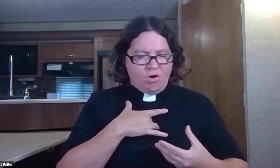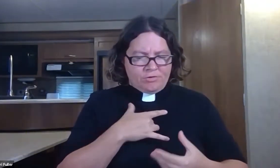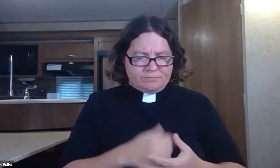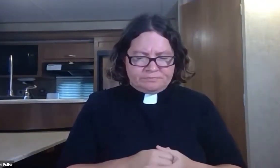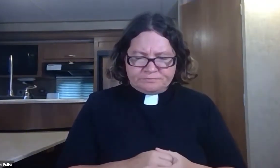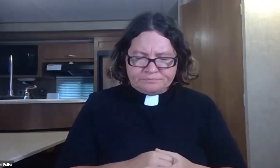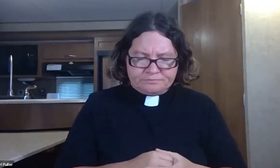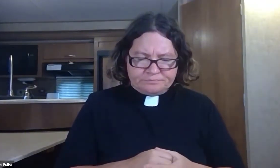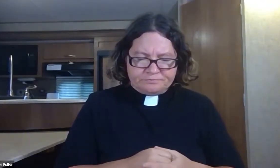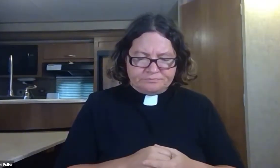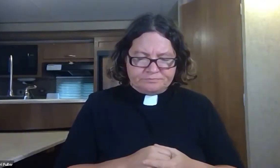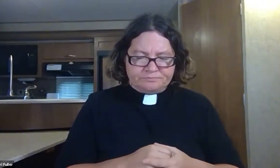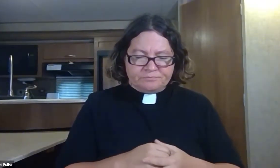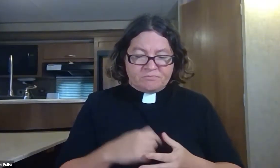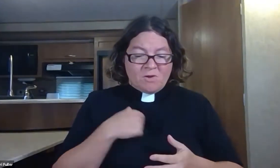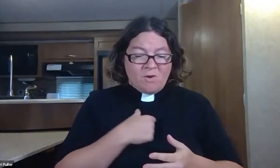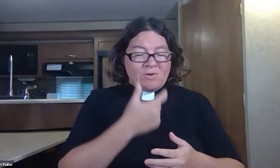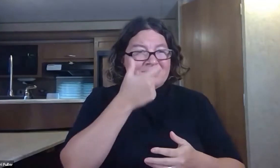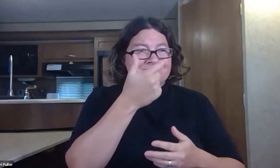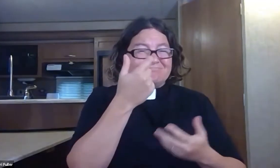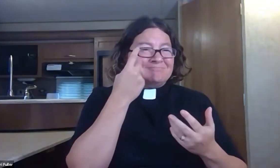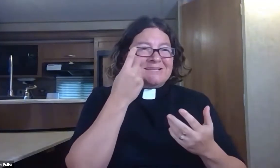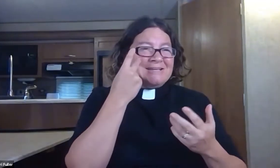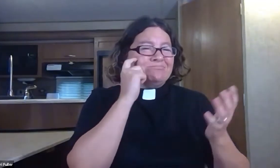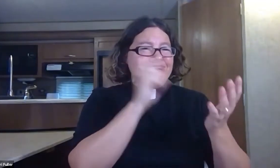Applying it to our lives and inscribing it in our hearts.